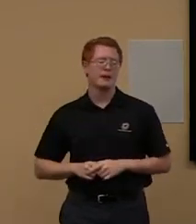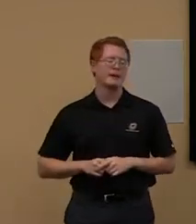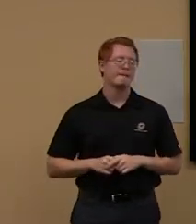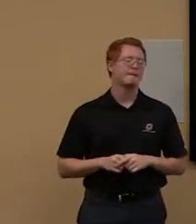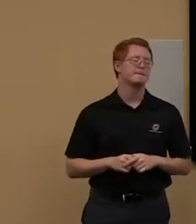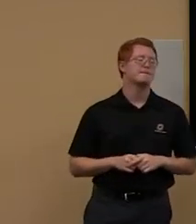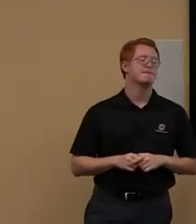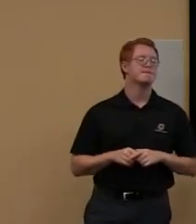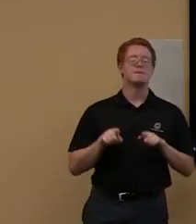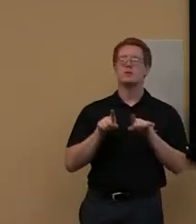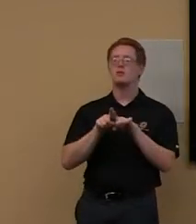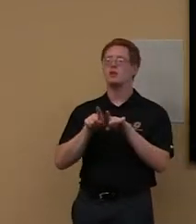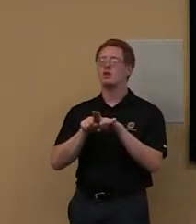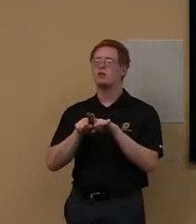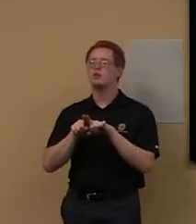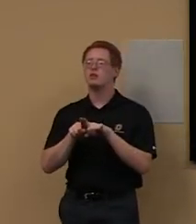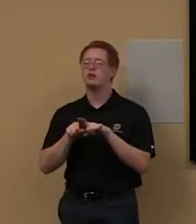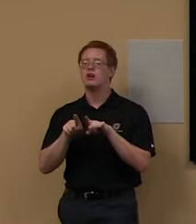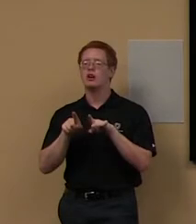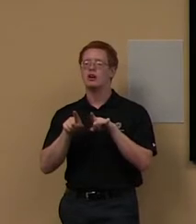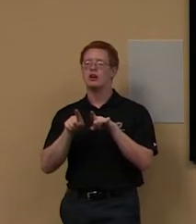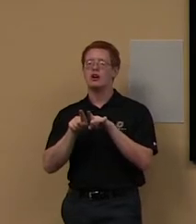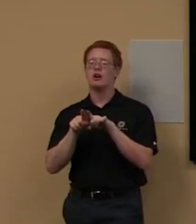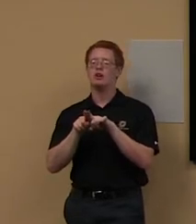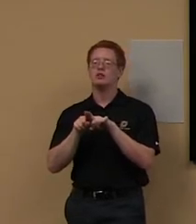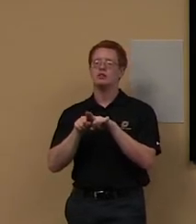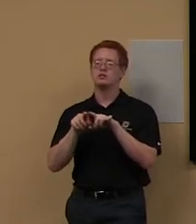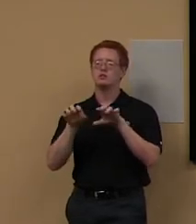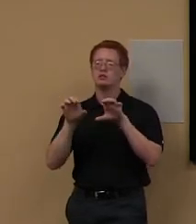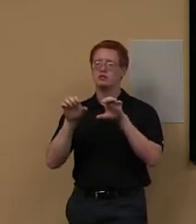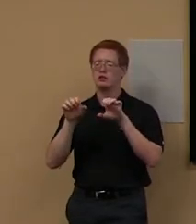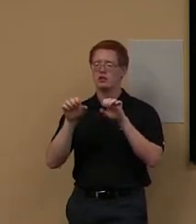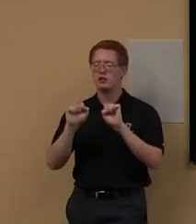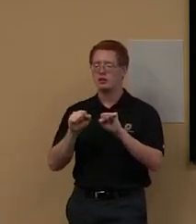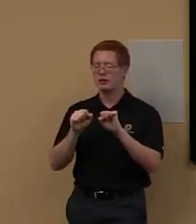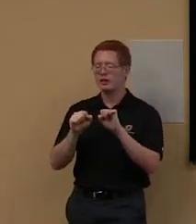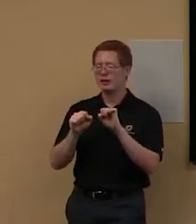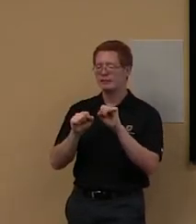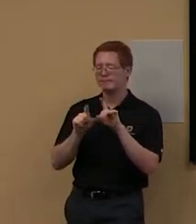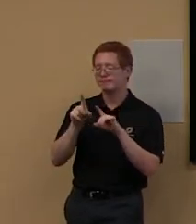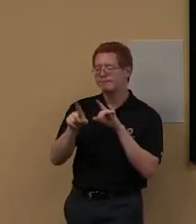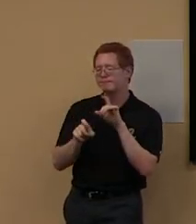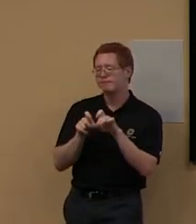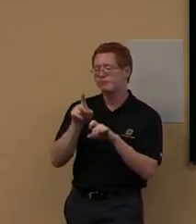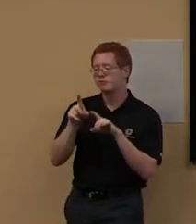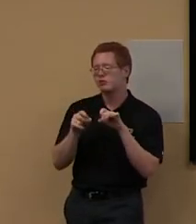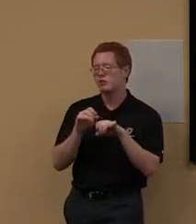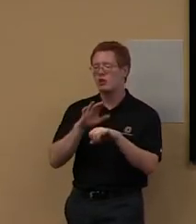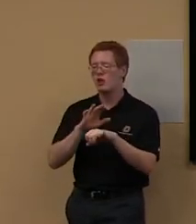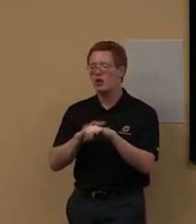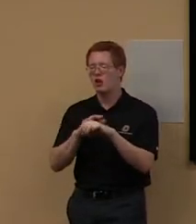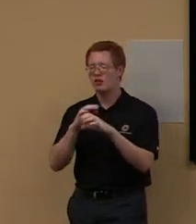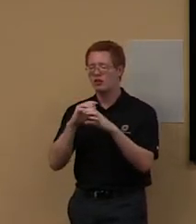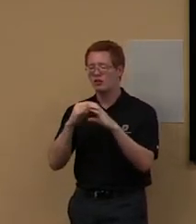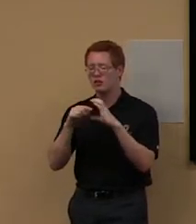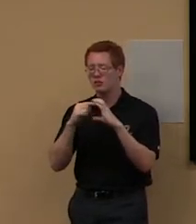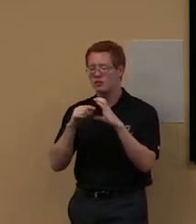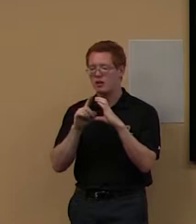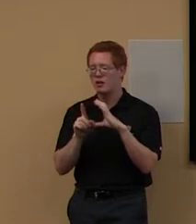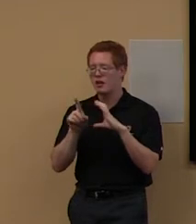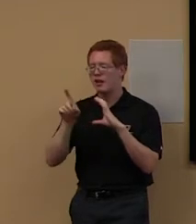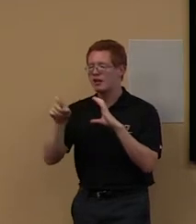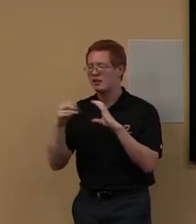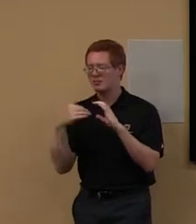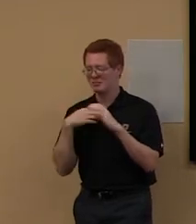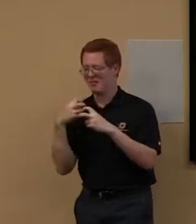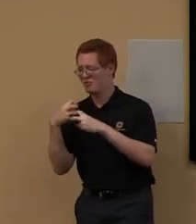lot of consultation over email too. So, um, you can definitely say, like, I have this problem and I won't be